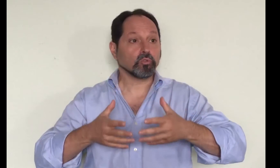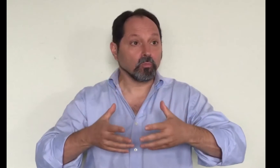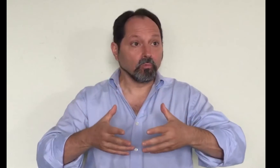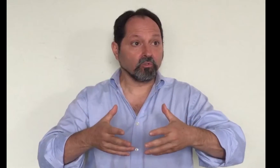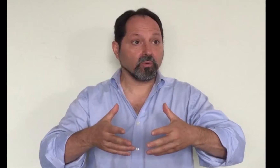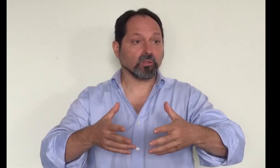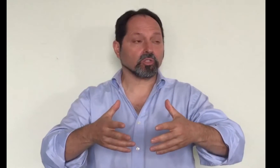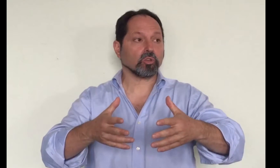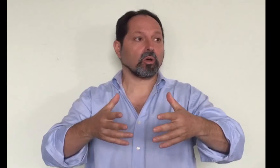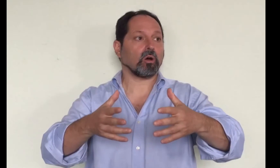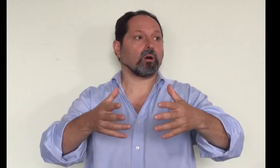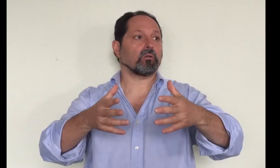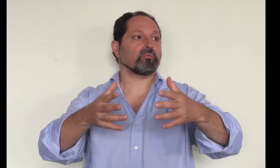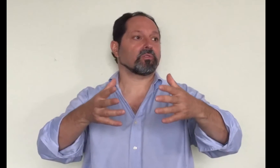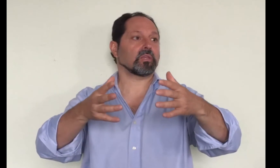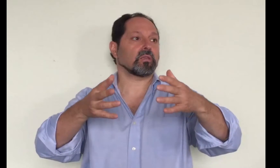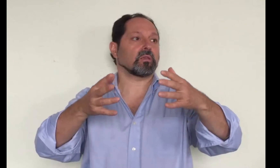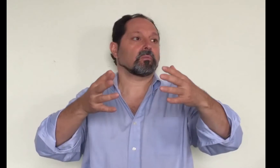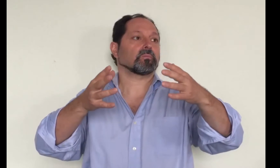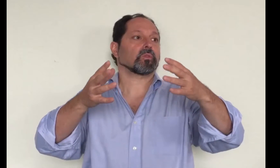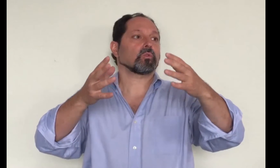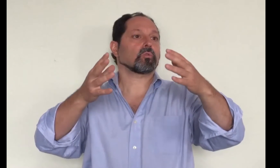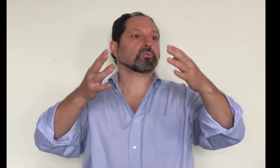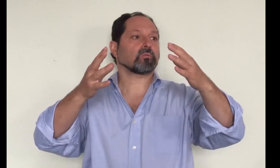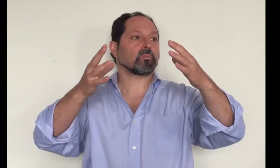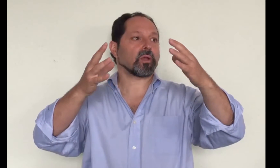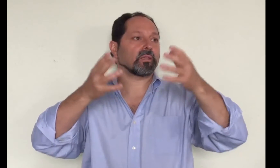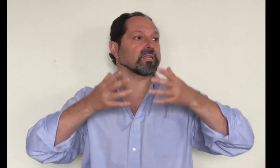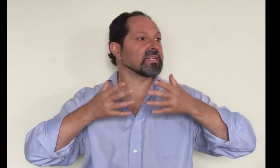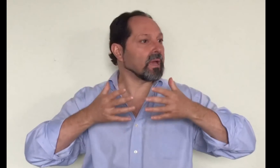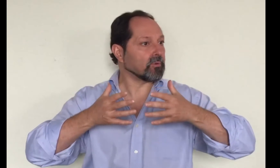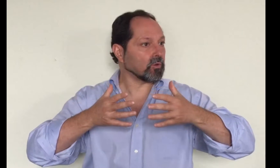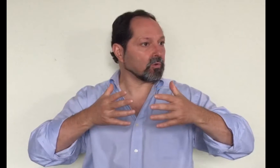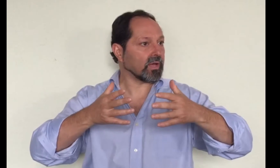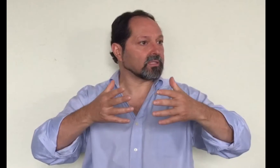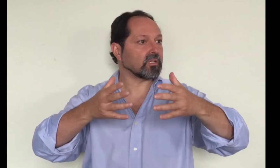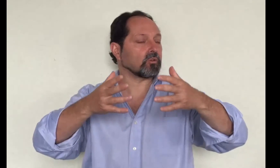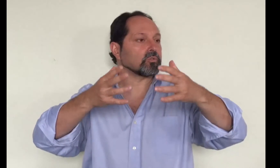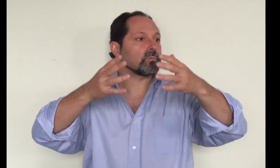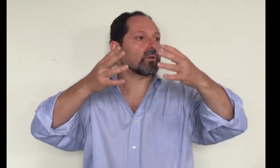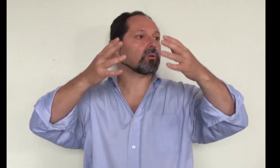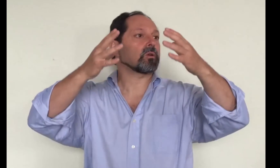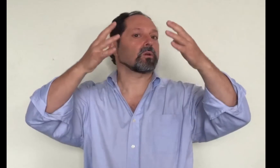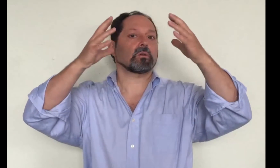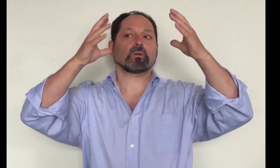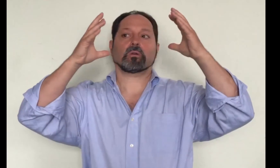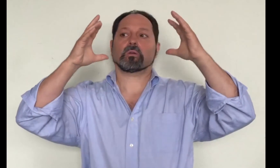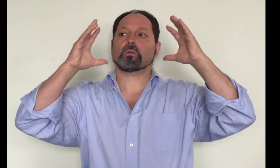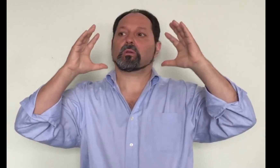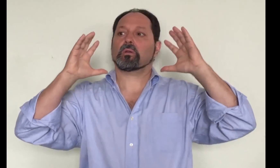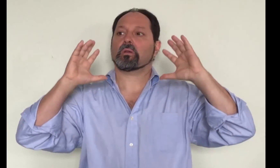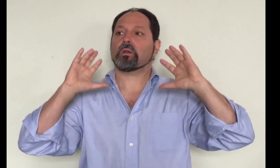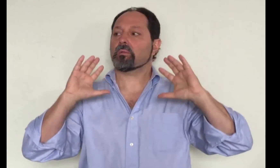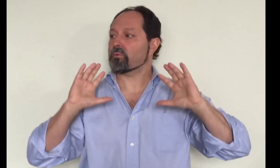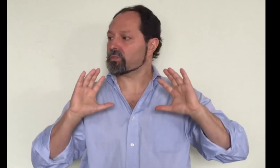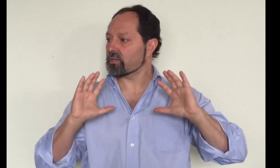a movement of the growth of the brain is the embryo anterior superior and posterior